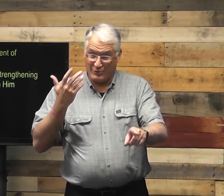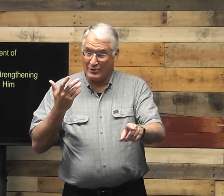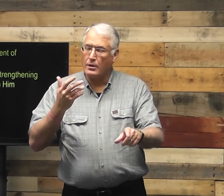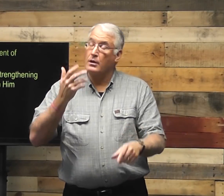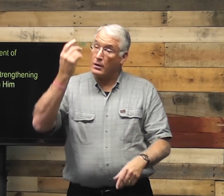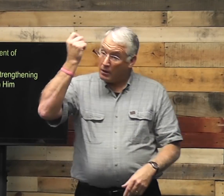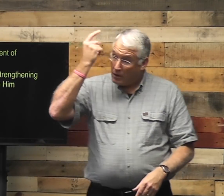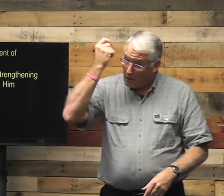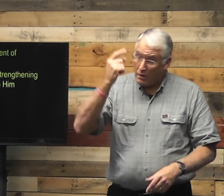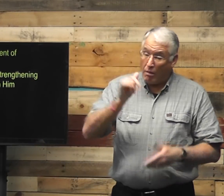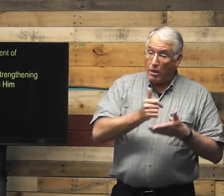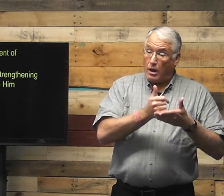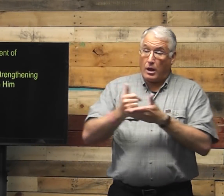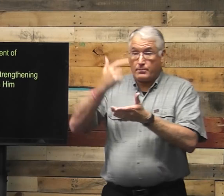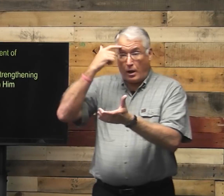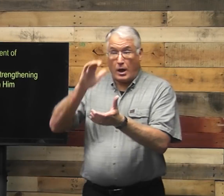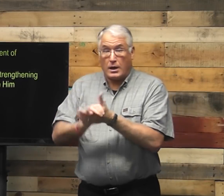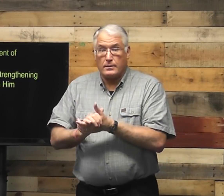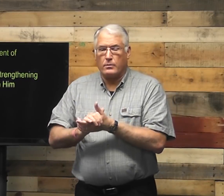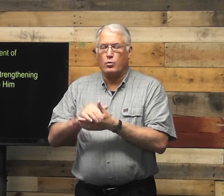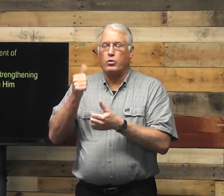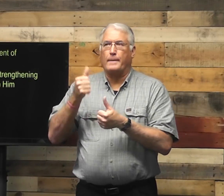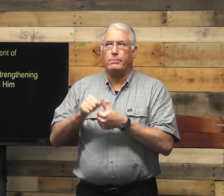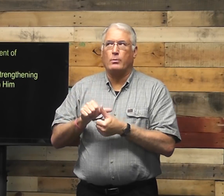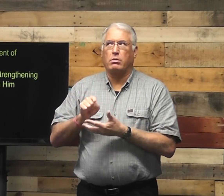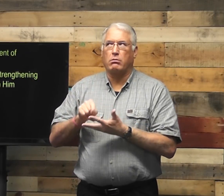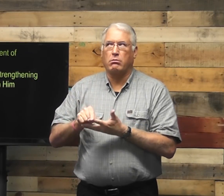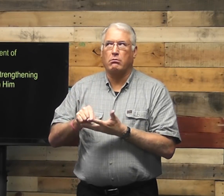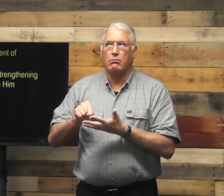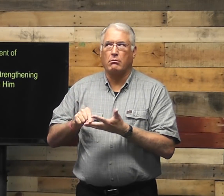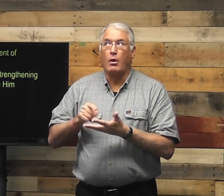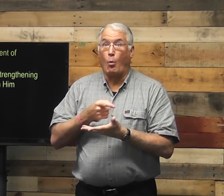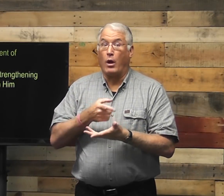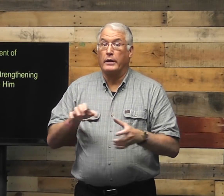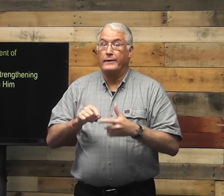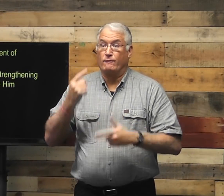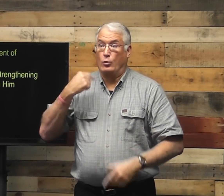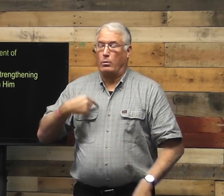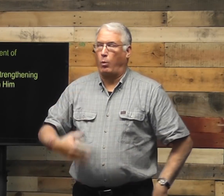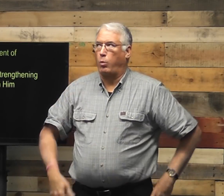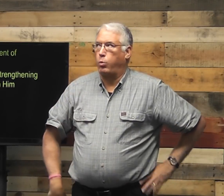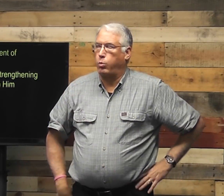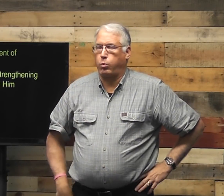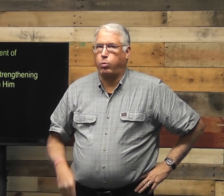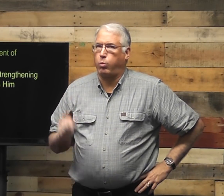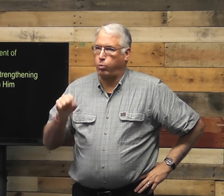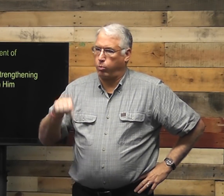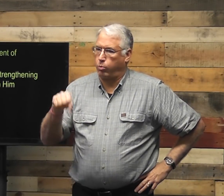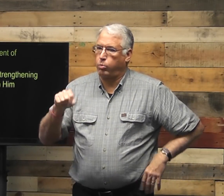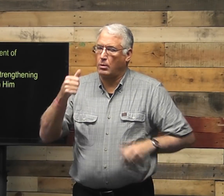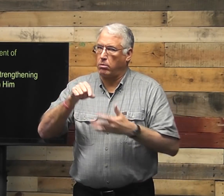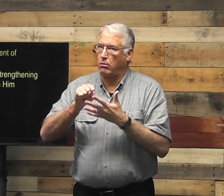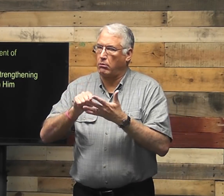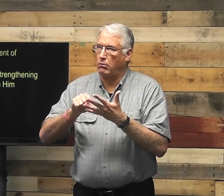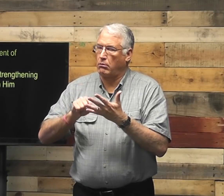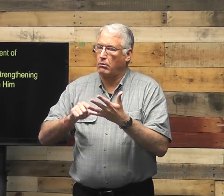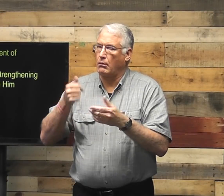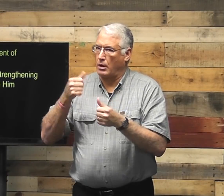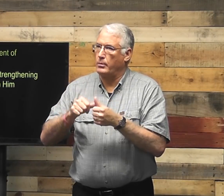you know, when we tell our wives that. But understand that does that help the husband, you know, remember what she's done for me? Yeah, it helps